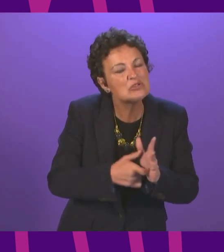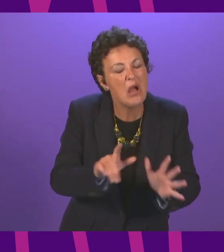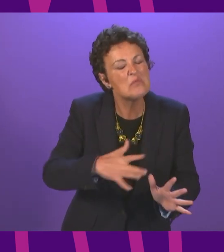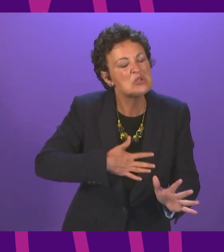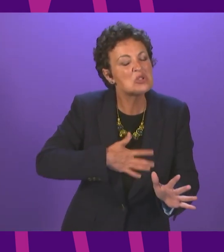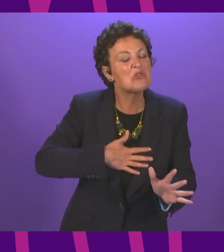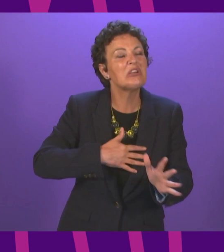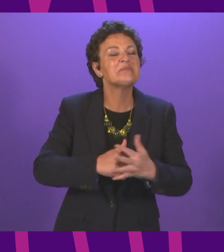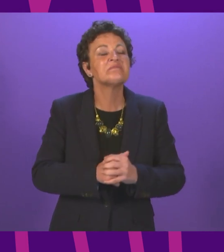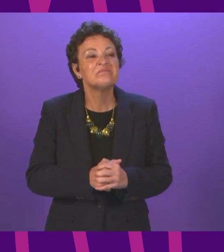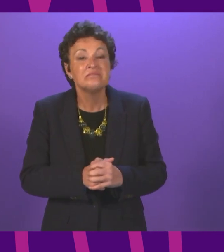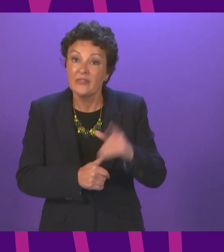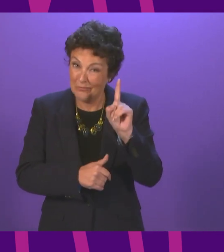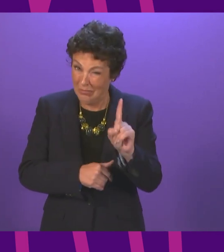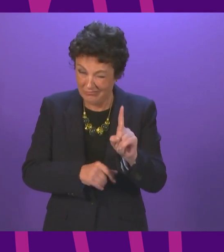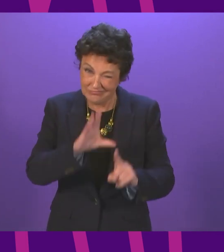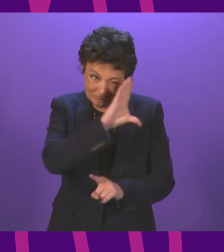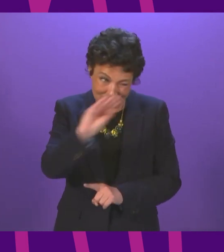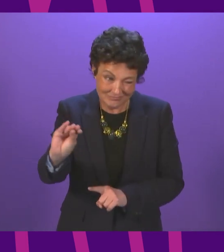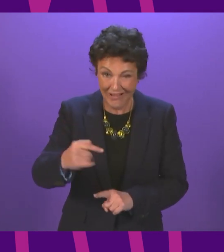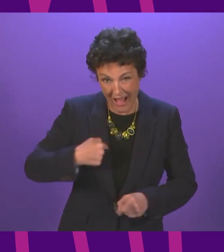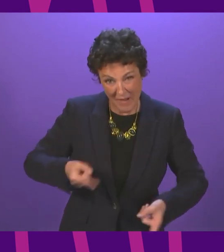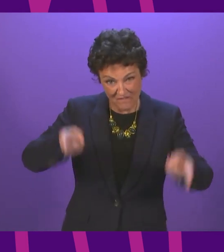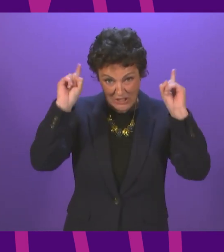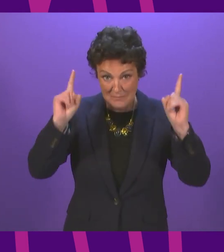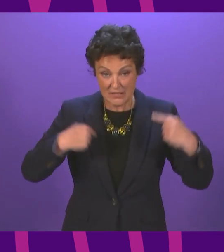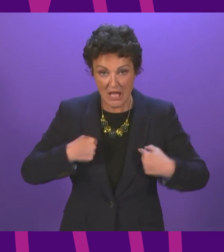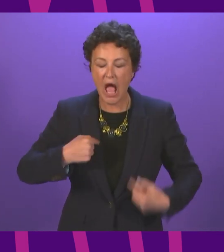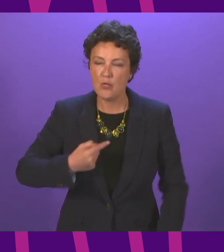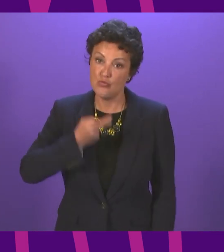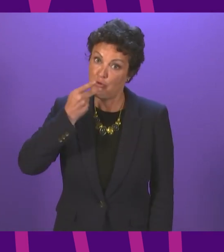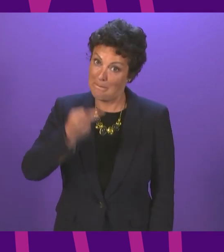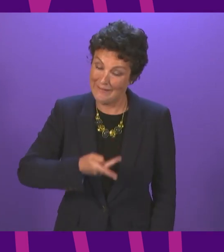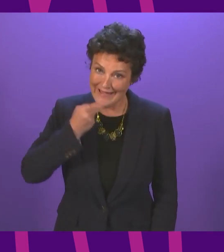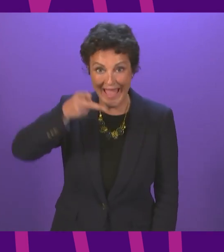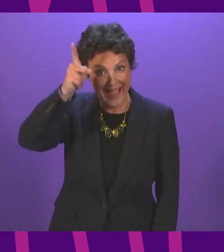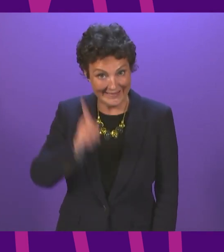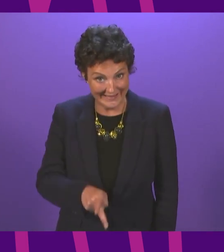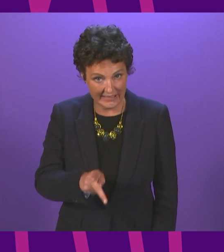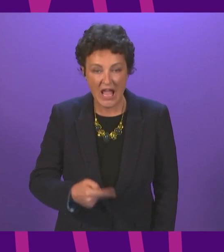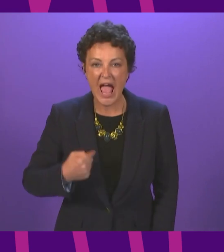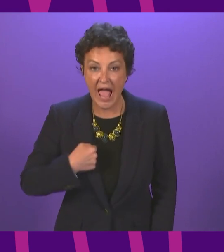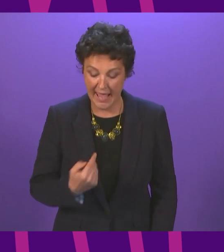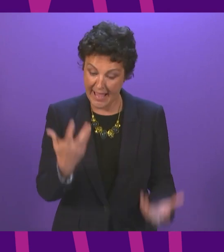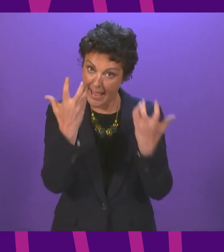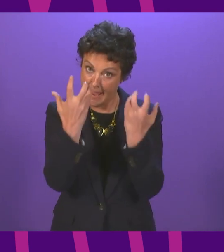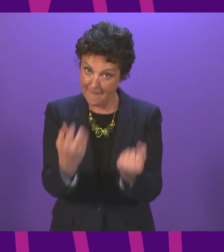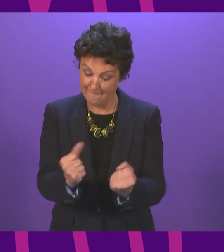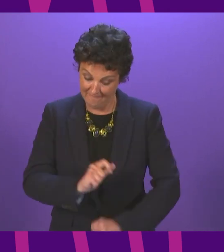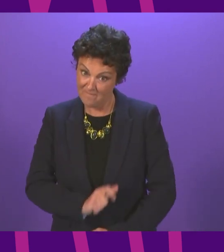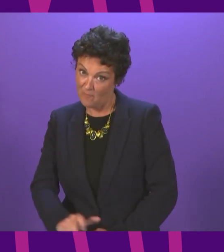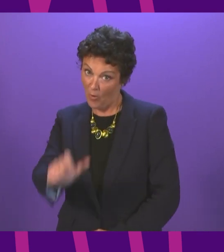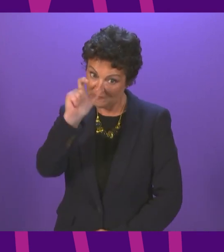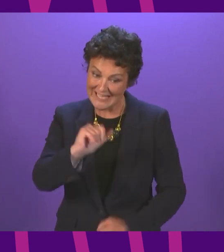this will realise that for the First Minister to say, as I have done and as I will repeat again today, that I have confidence in the